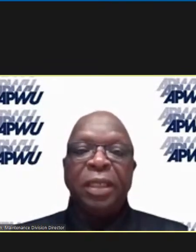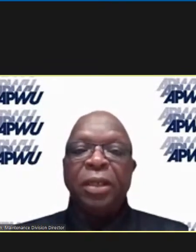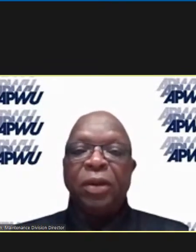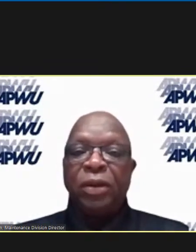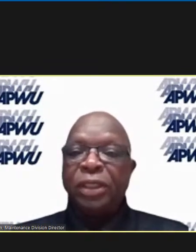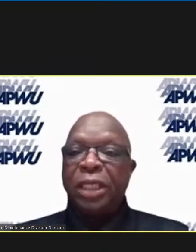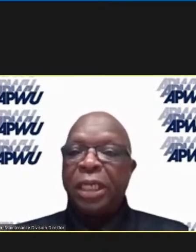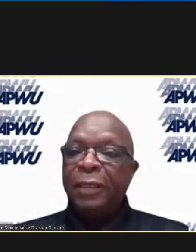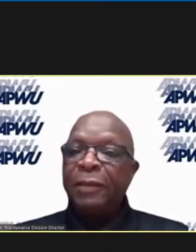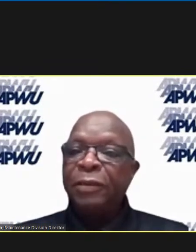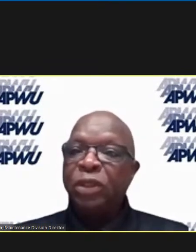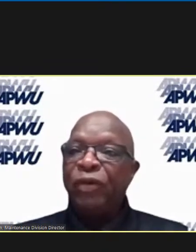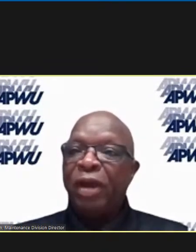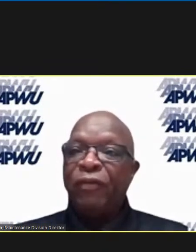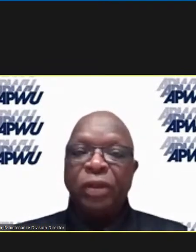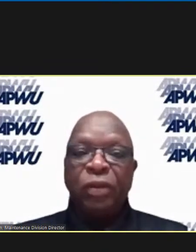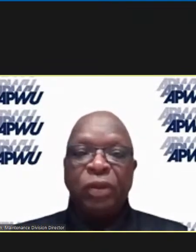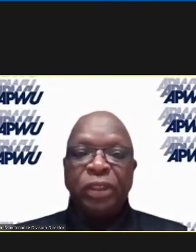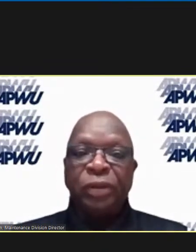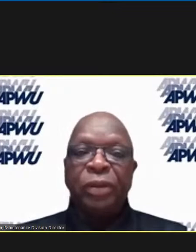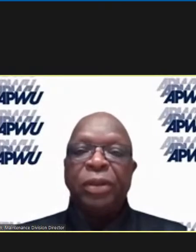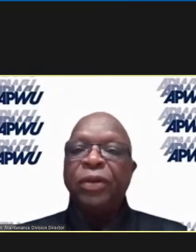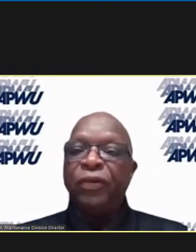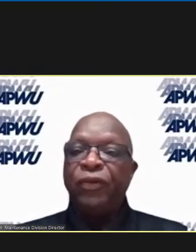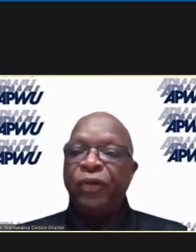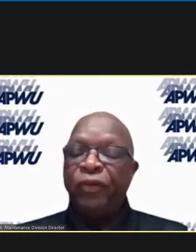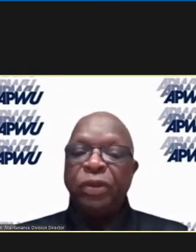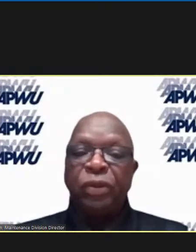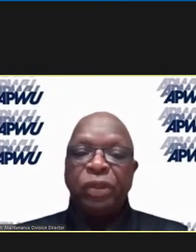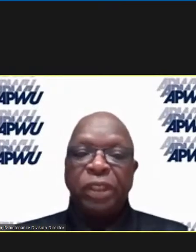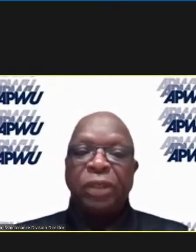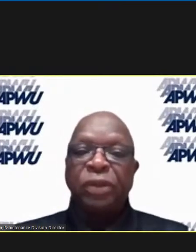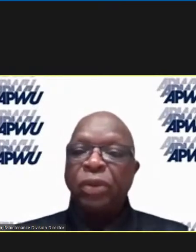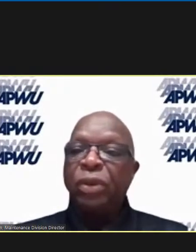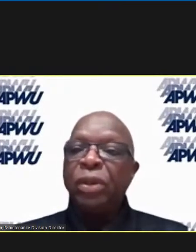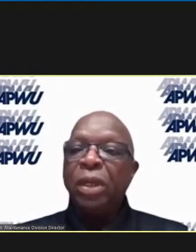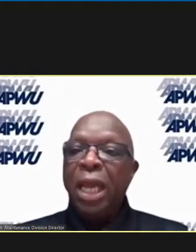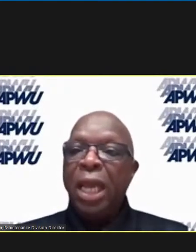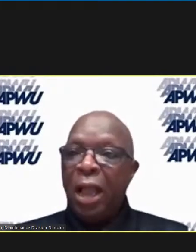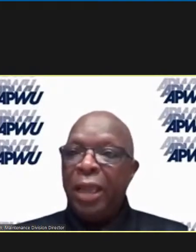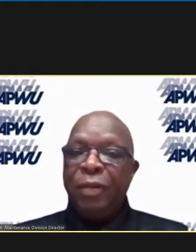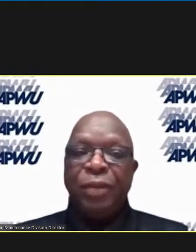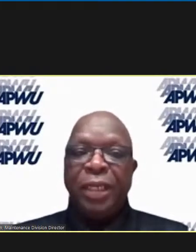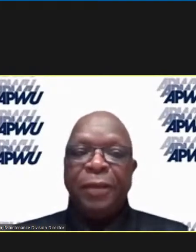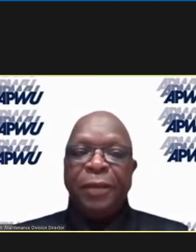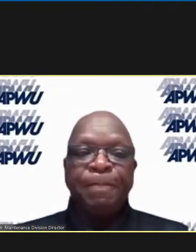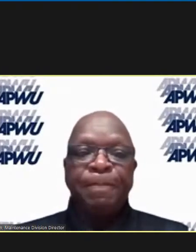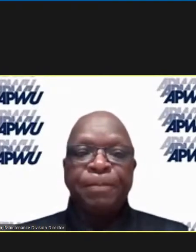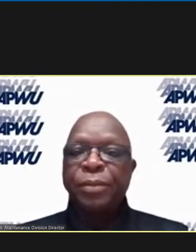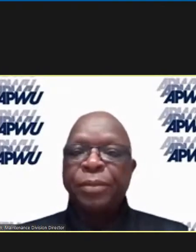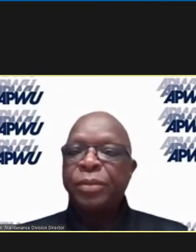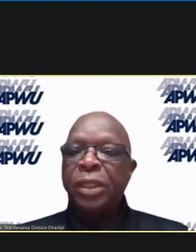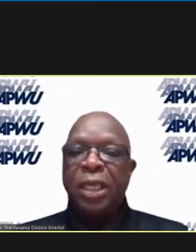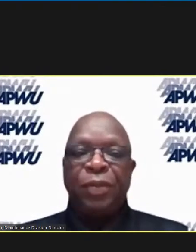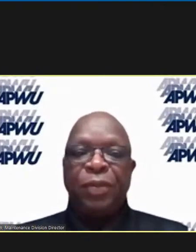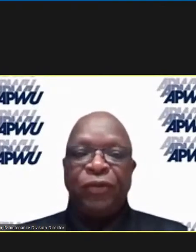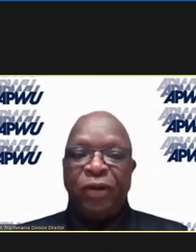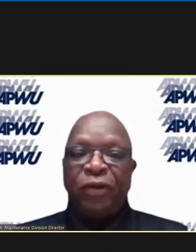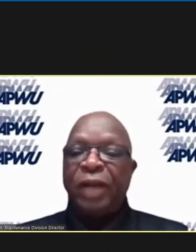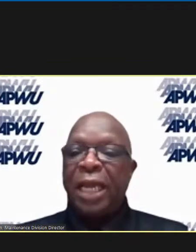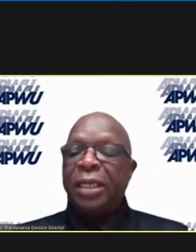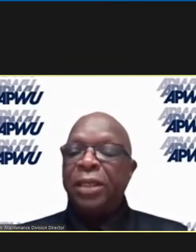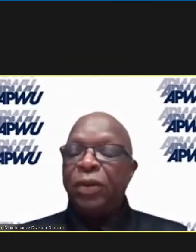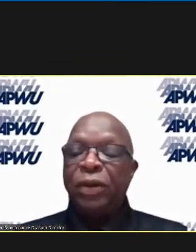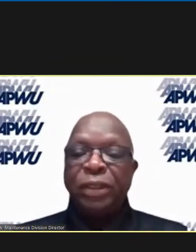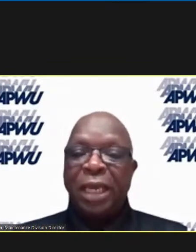briefed constantly, so if you have other questions, feel free to reach out to our MBA. They've been